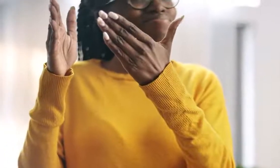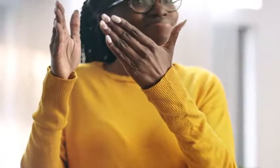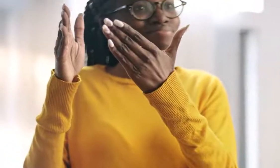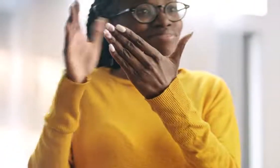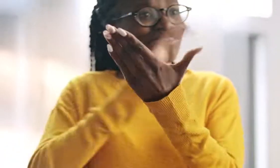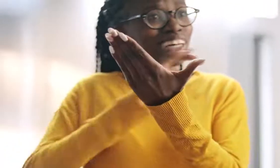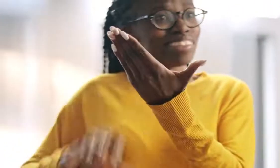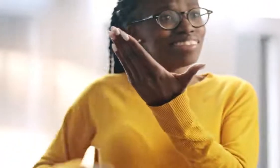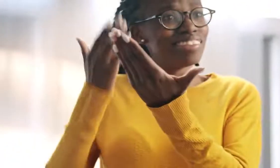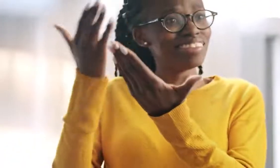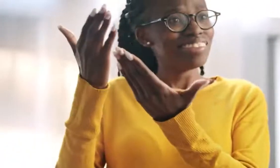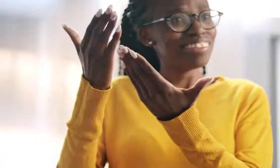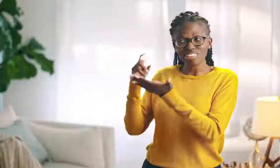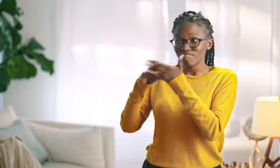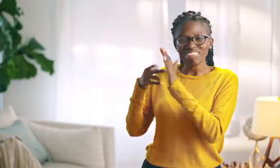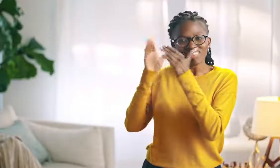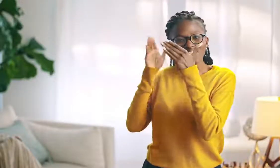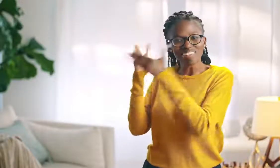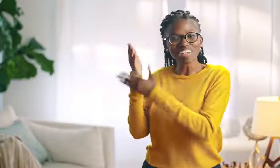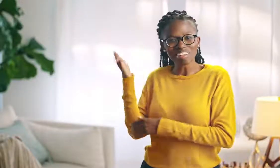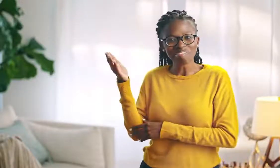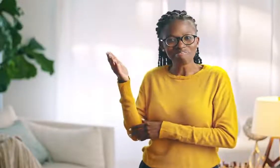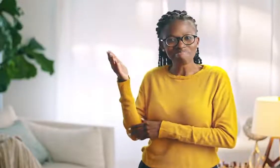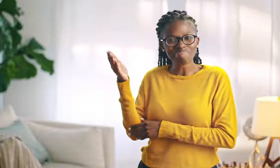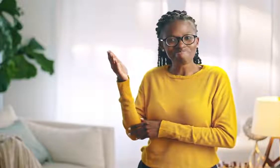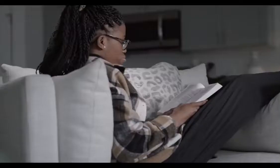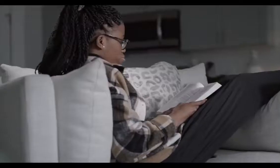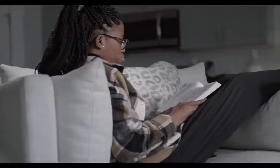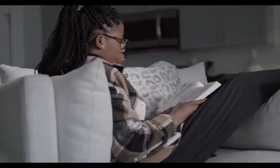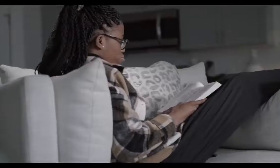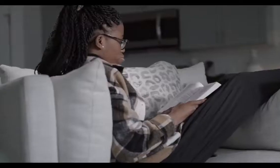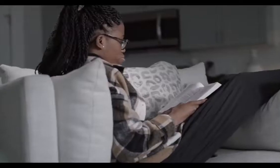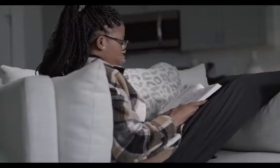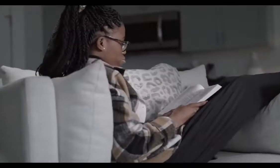centered on Christ. It's hearing Him, focusing on Him.